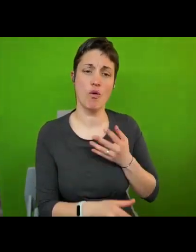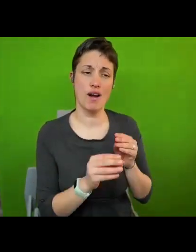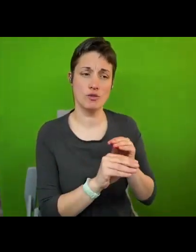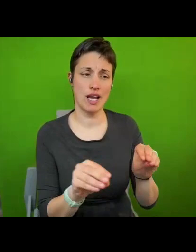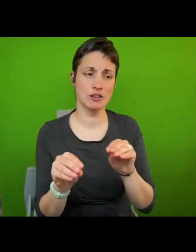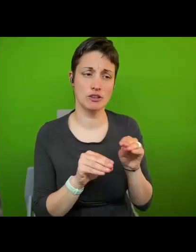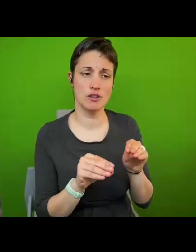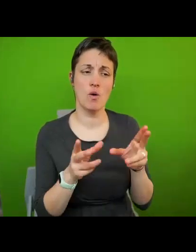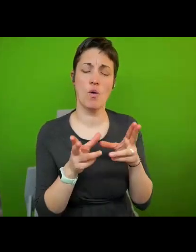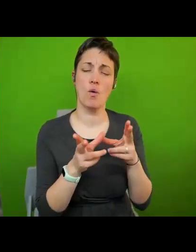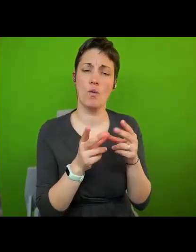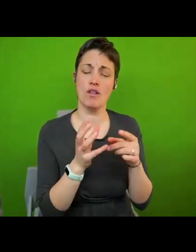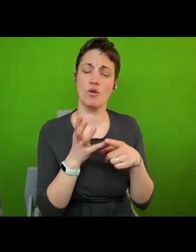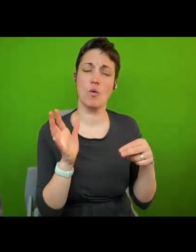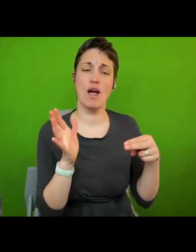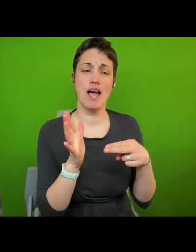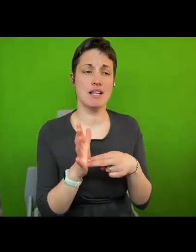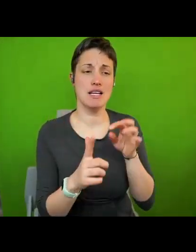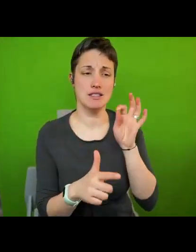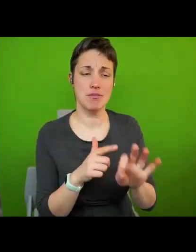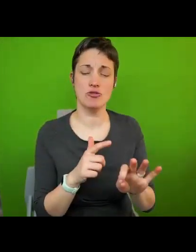rapporteur on the right to education